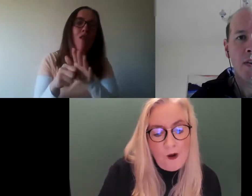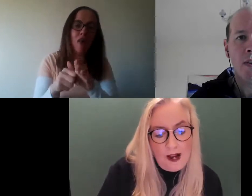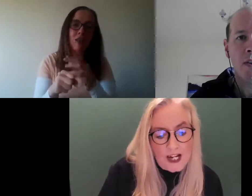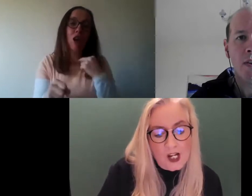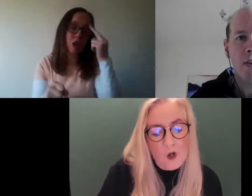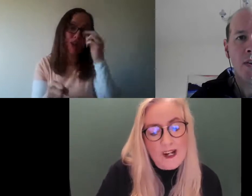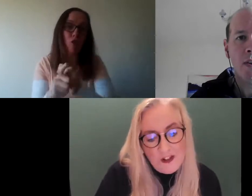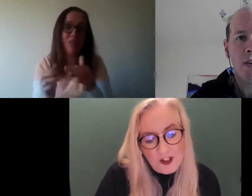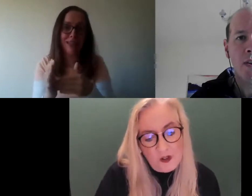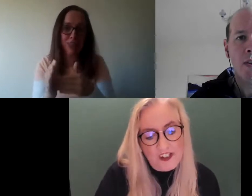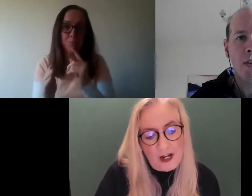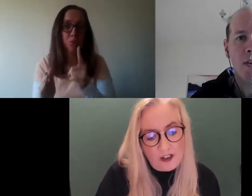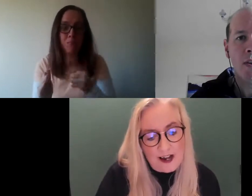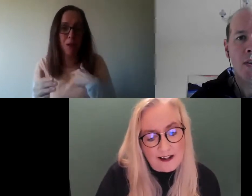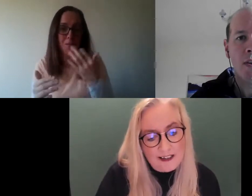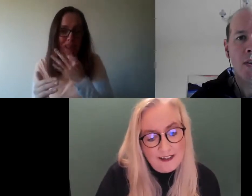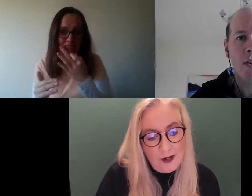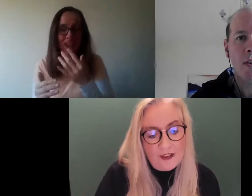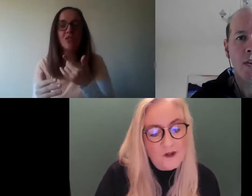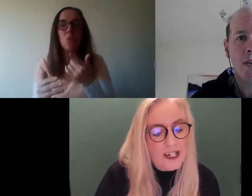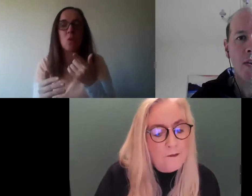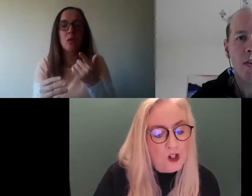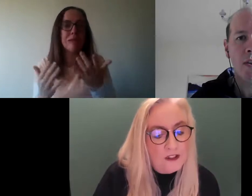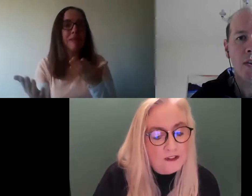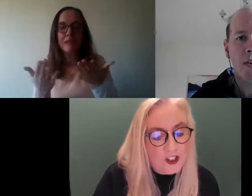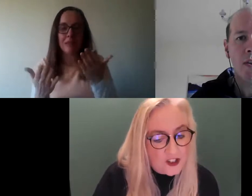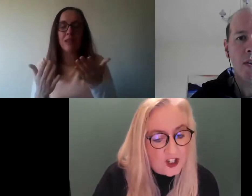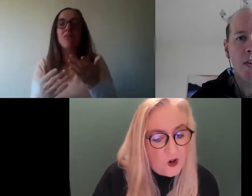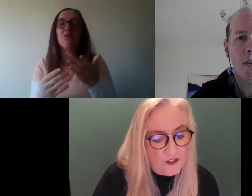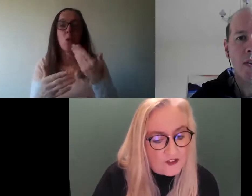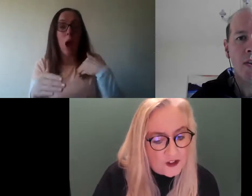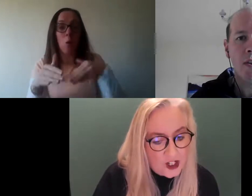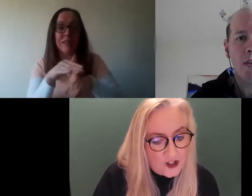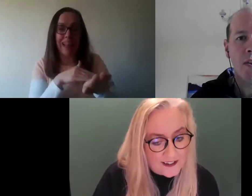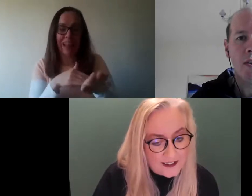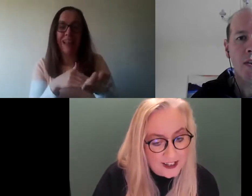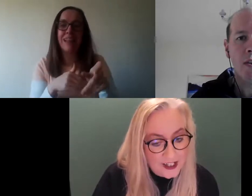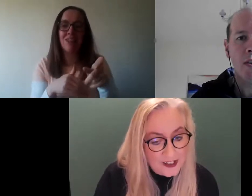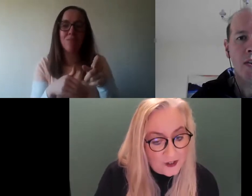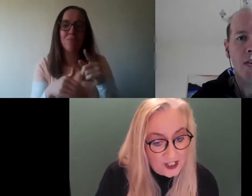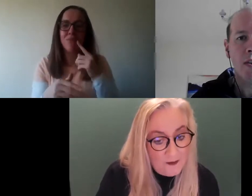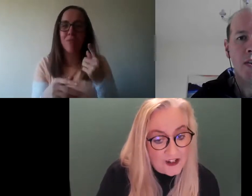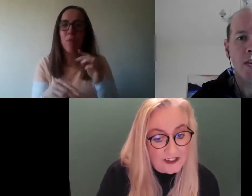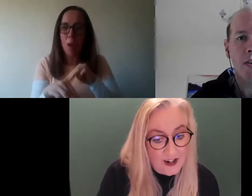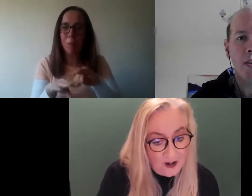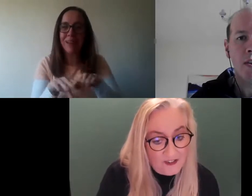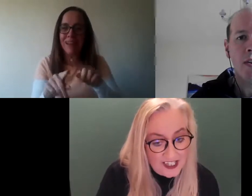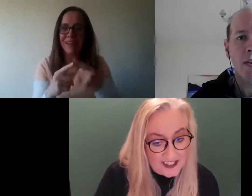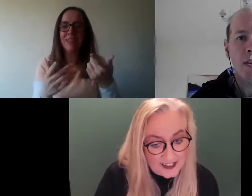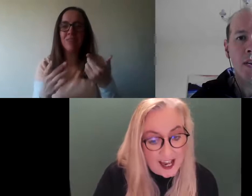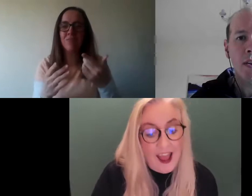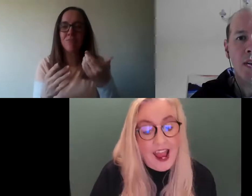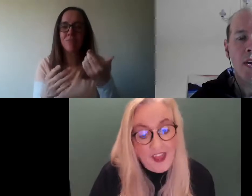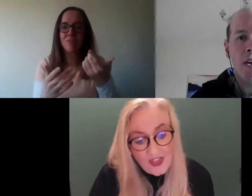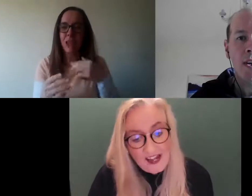how about I go into South Dock? But they would say, but there's the COVID restrictions. So you can imagine all of